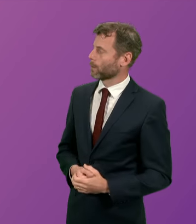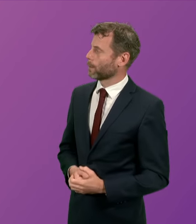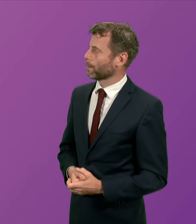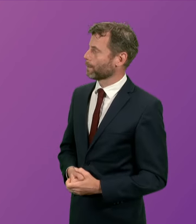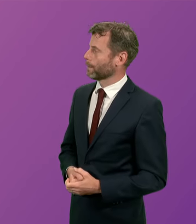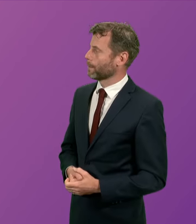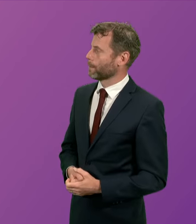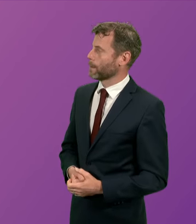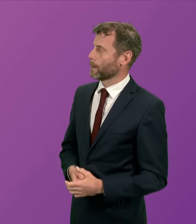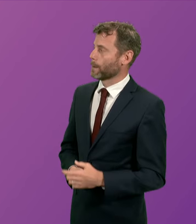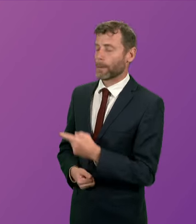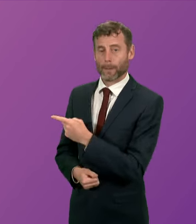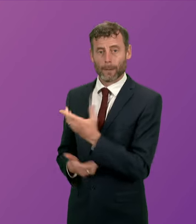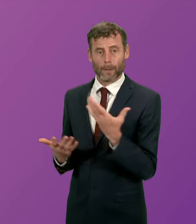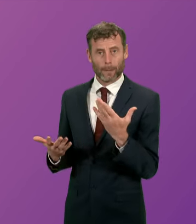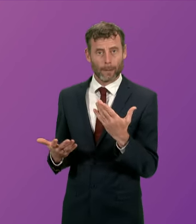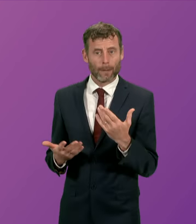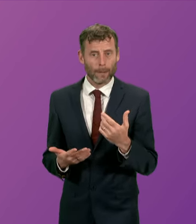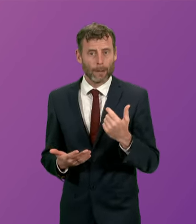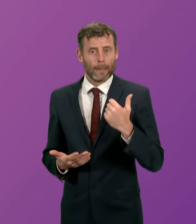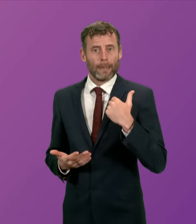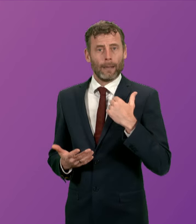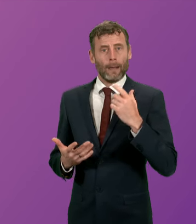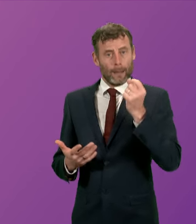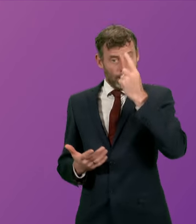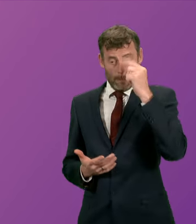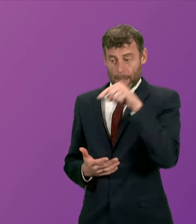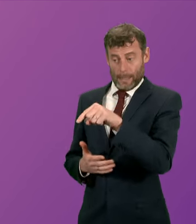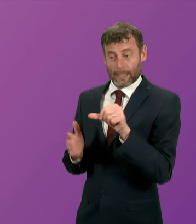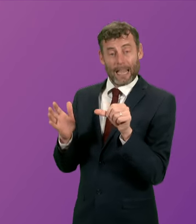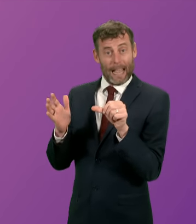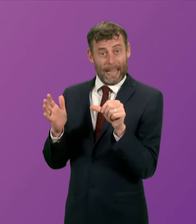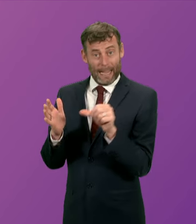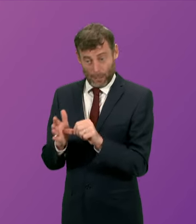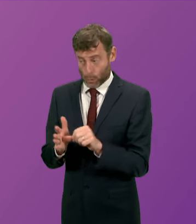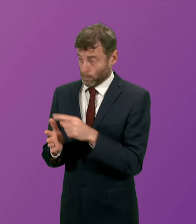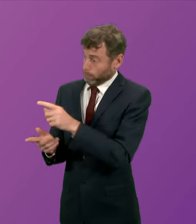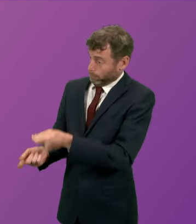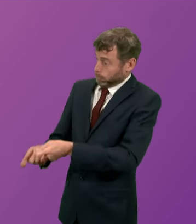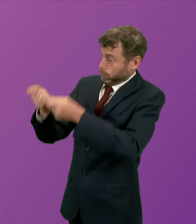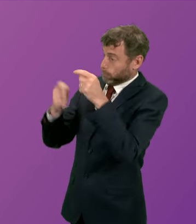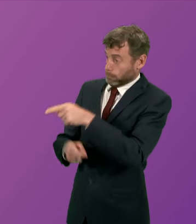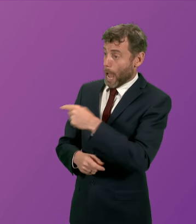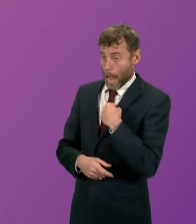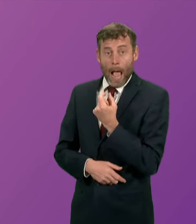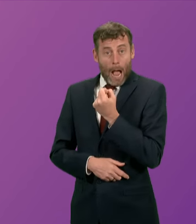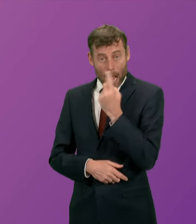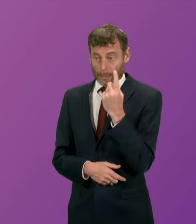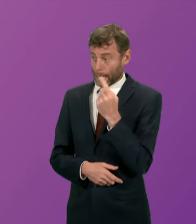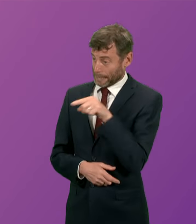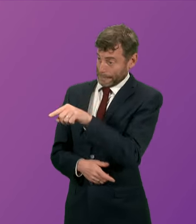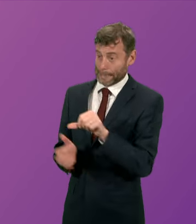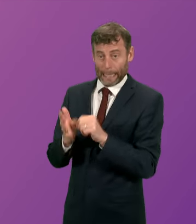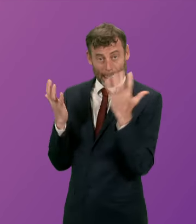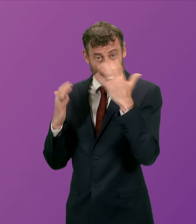I understand the significance of the issues that have been raised by Pam Duncan-Glancy and I've made clear